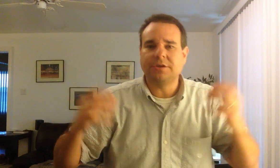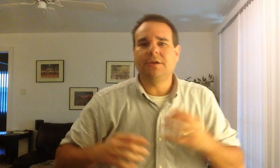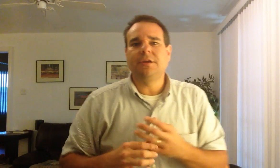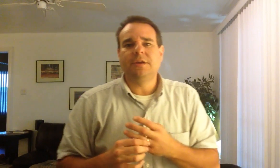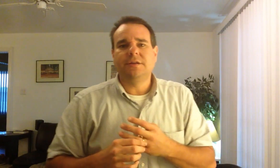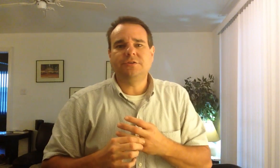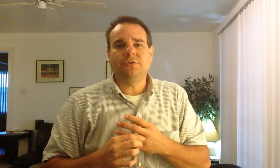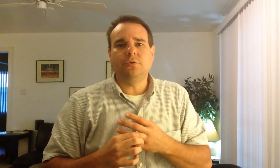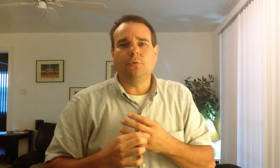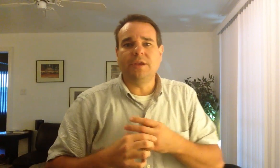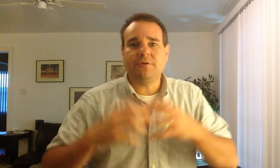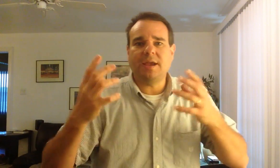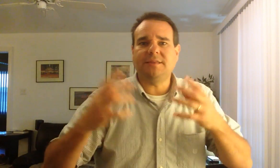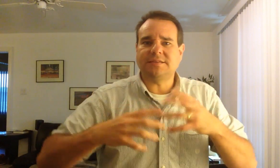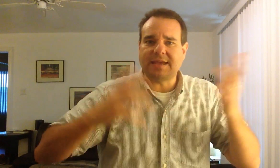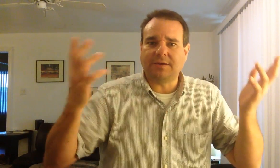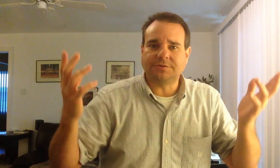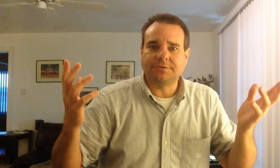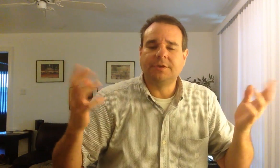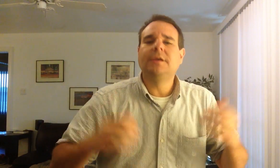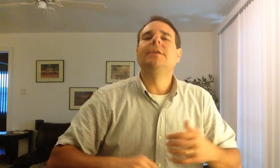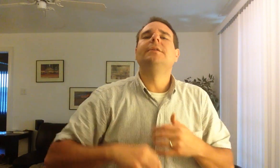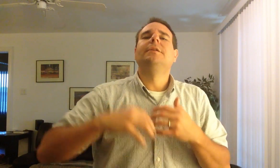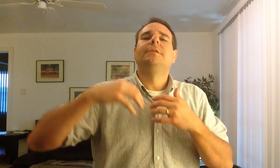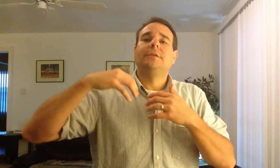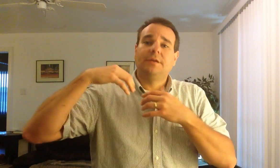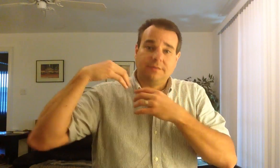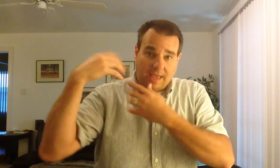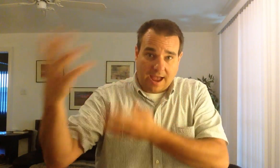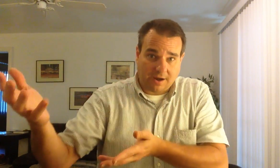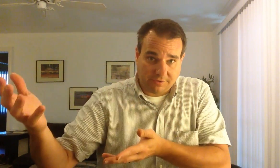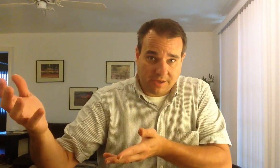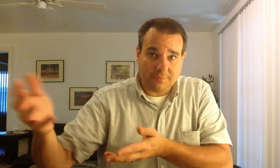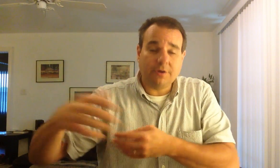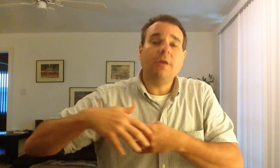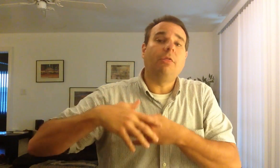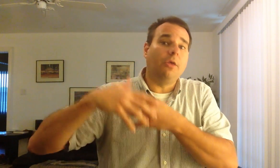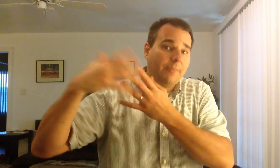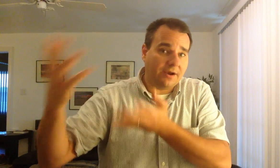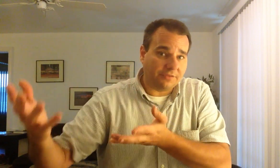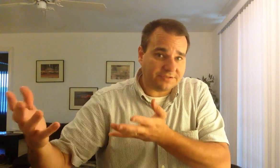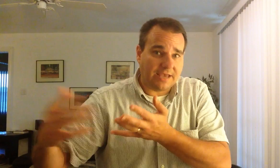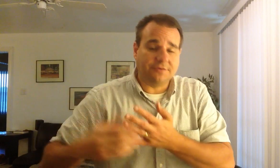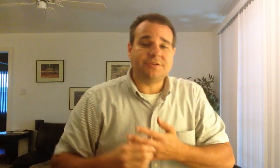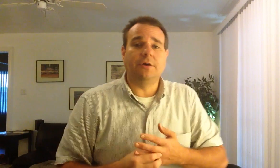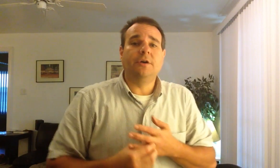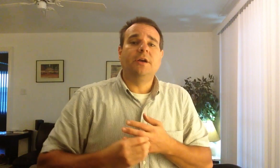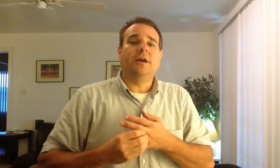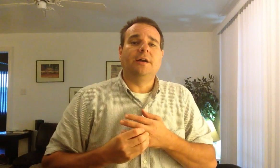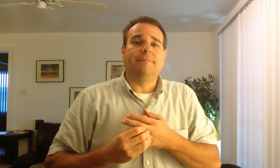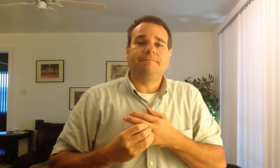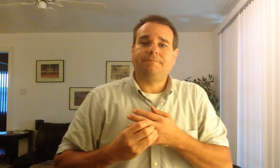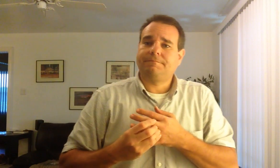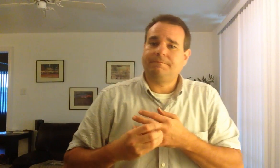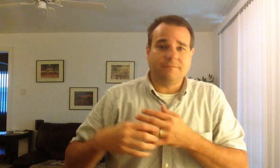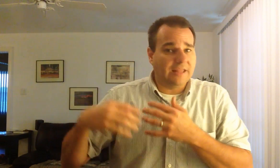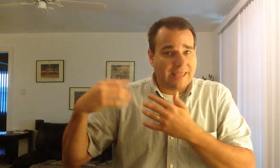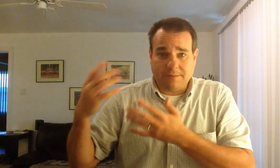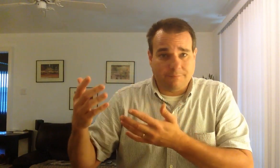to recreate the sound. The higher the number, the better the sound. So, a lot of,